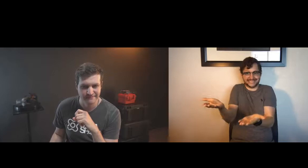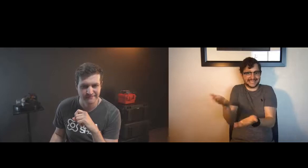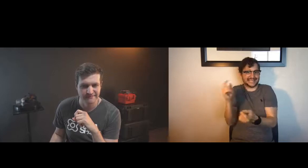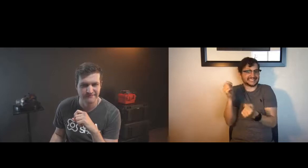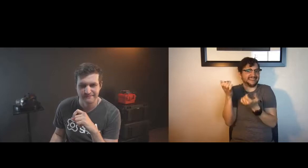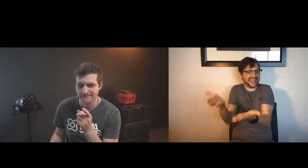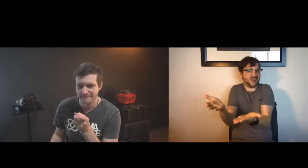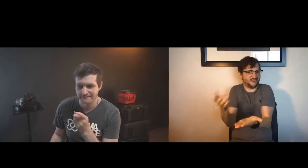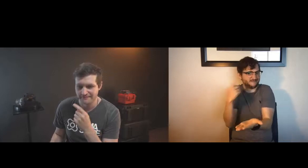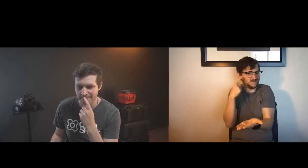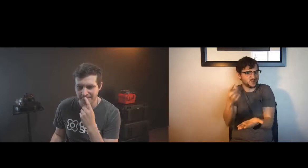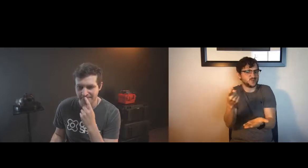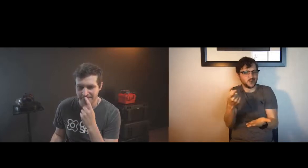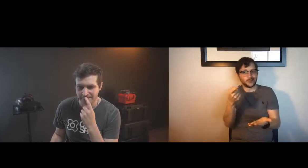slate